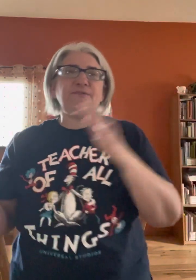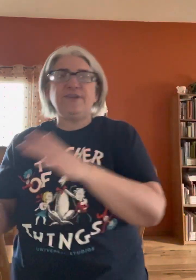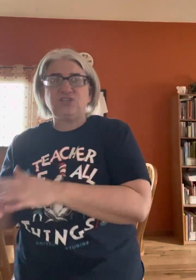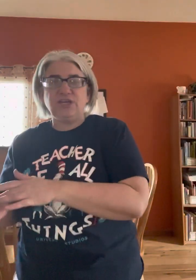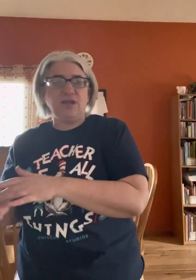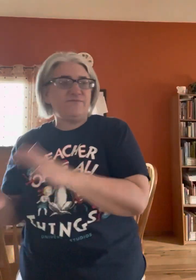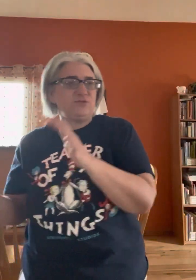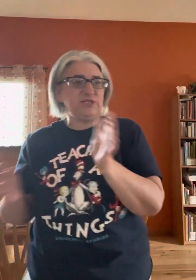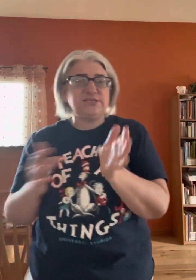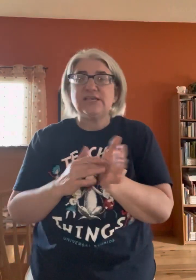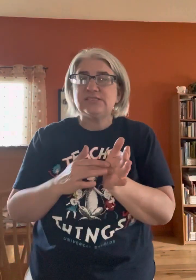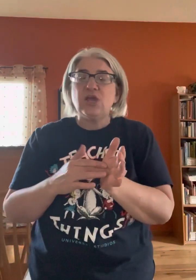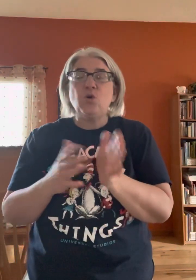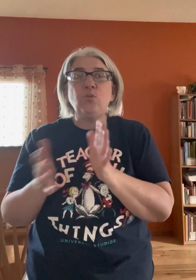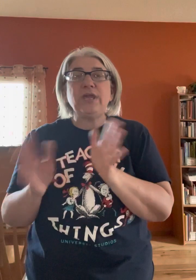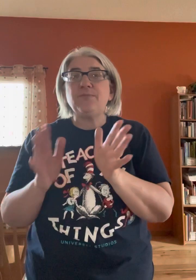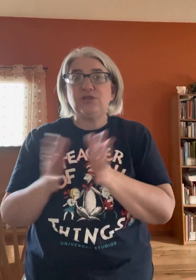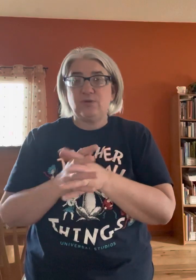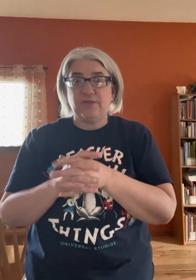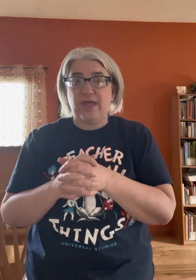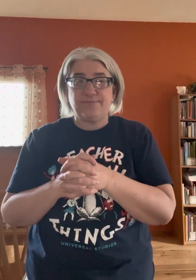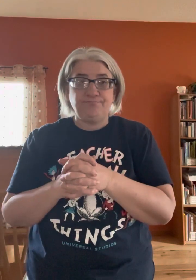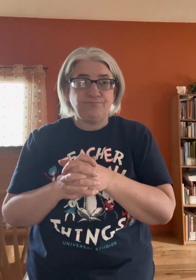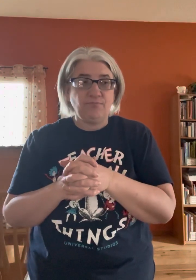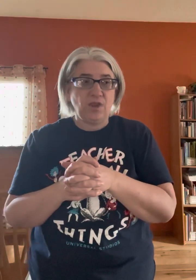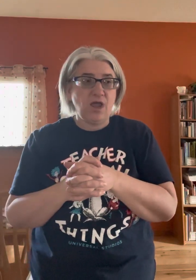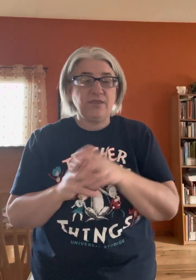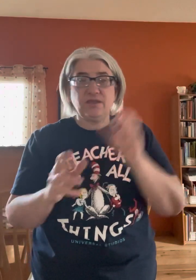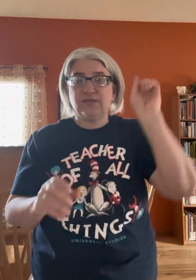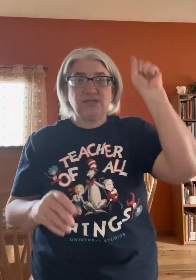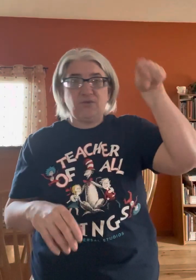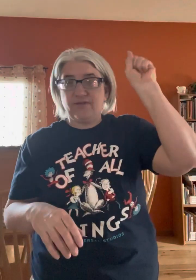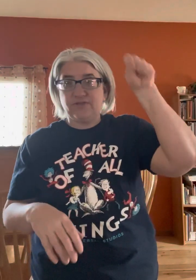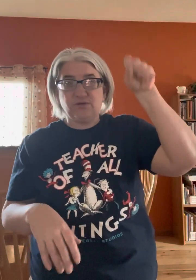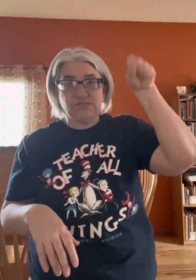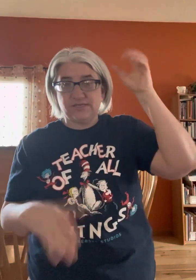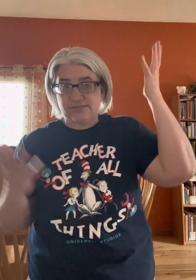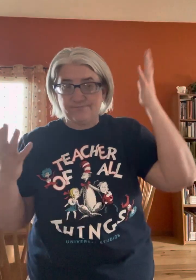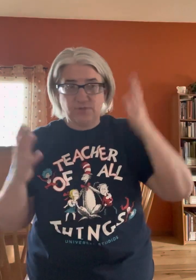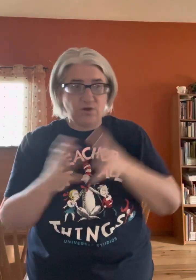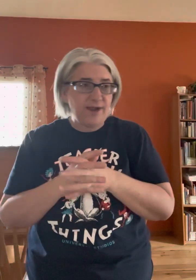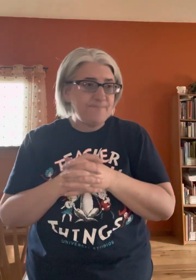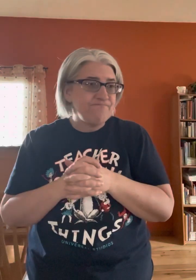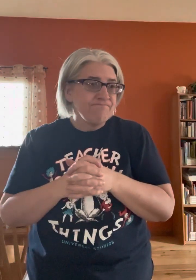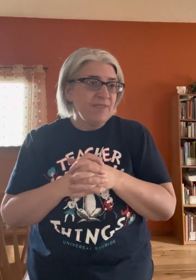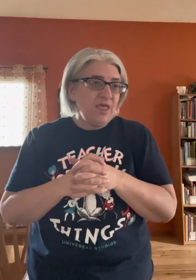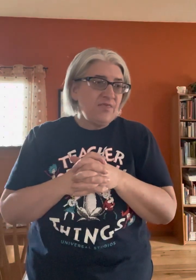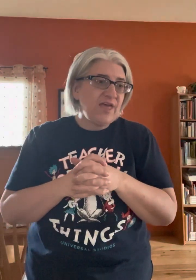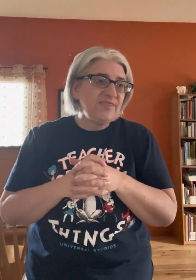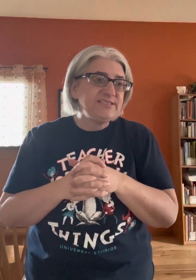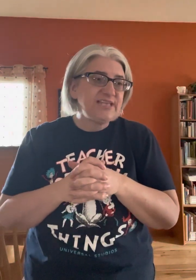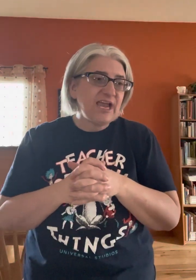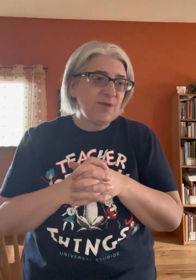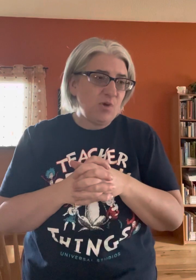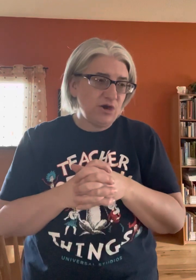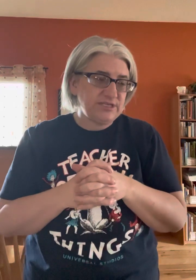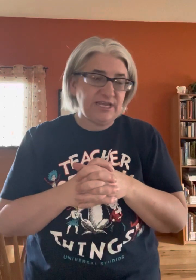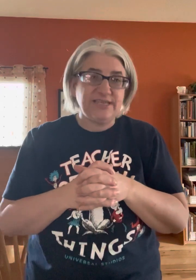finishing up Jesus, we can be doing that. Because then all we have to do is this. All right? Then the second part is,